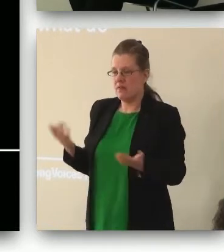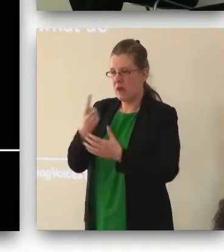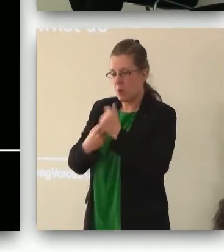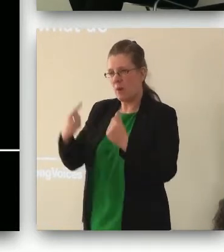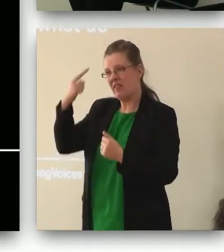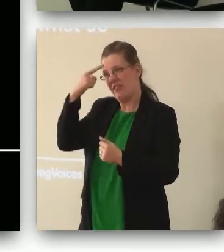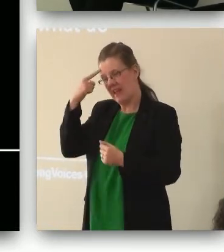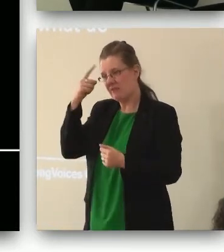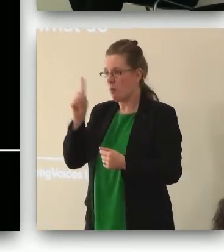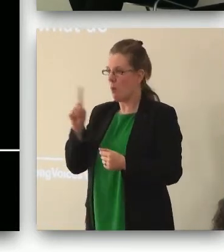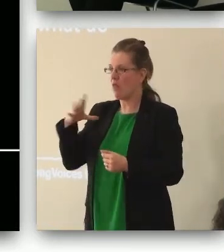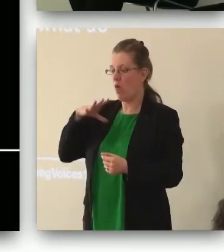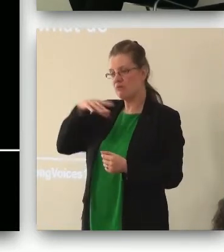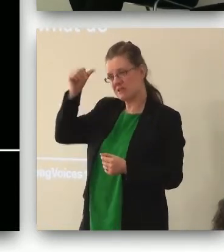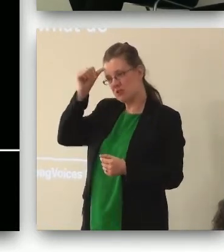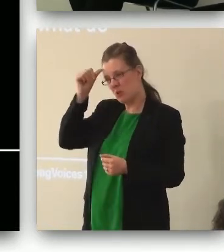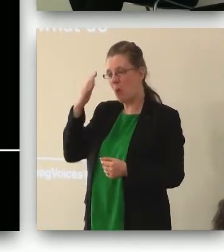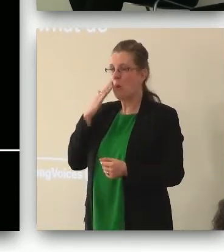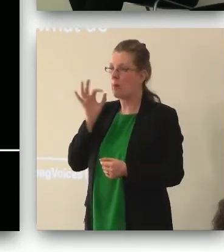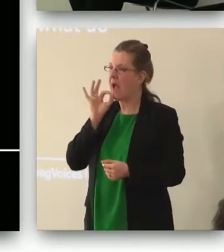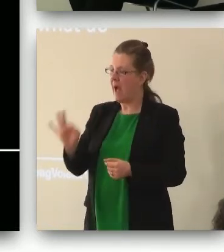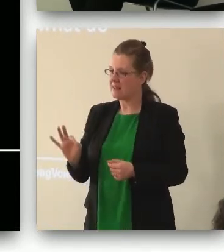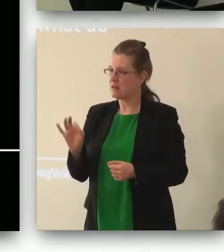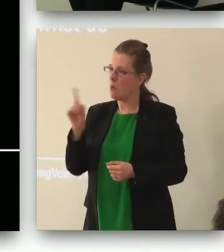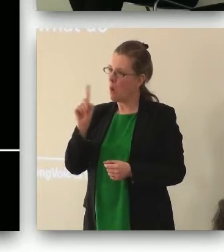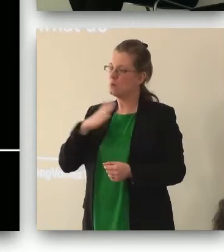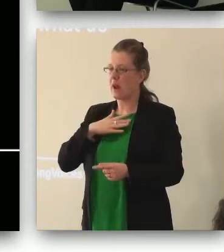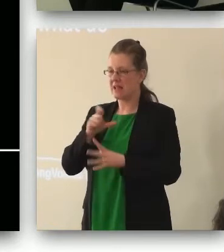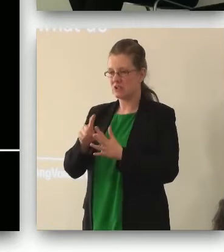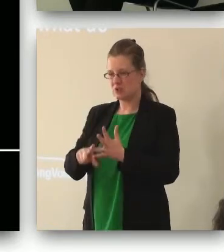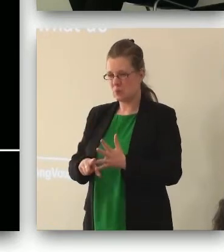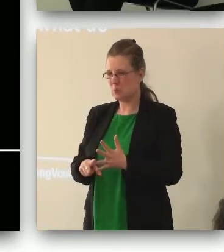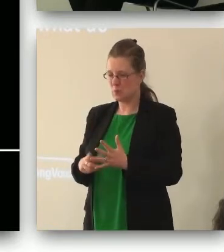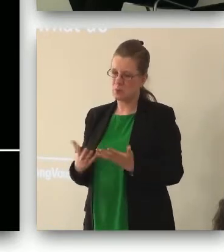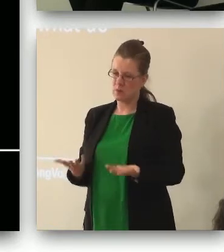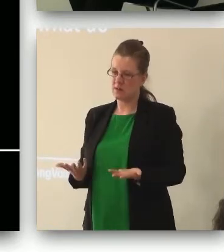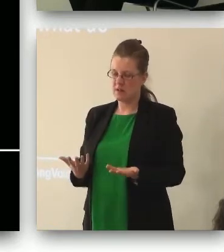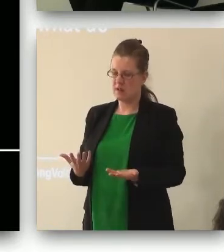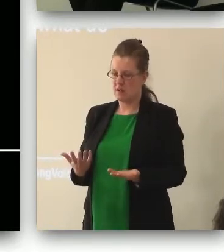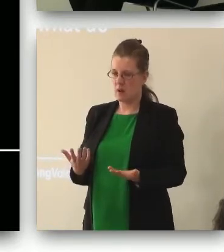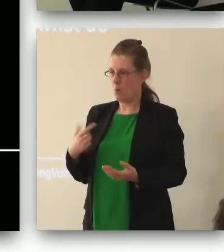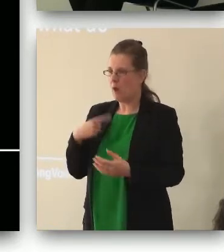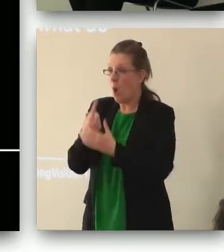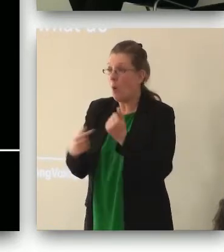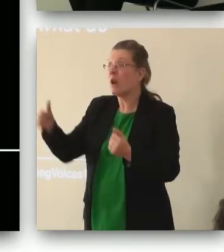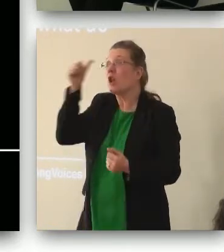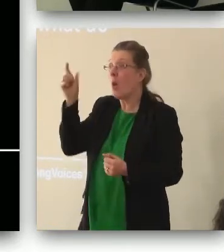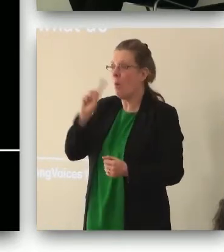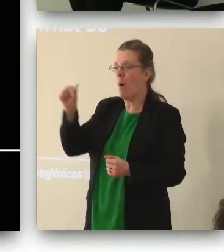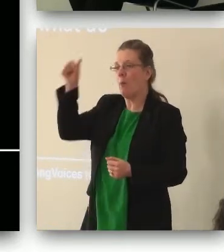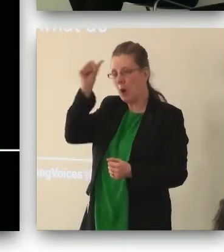think from what they already know when we ask what would you like to do so it's this thing about we only know what we know